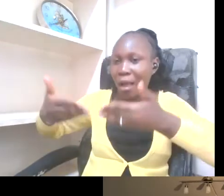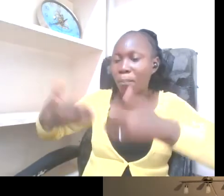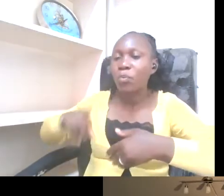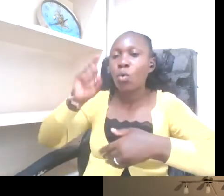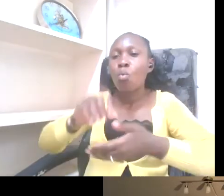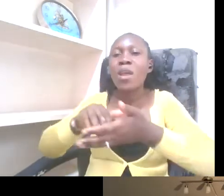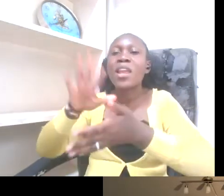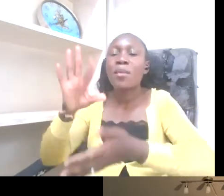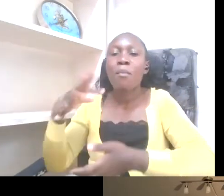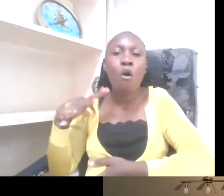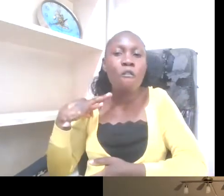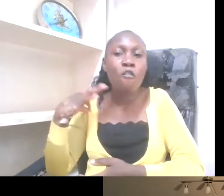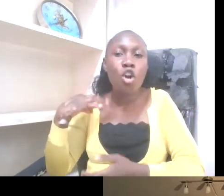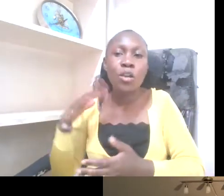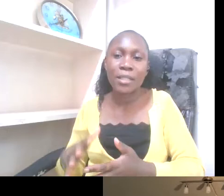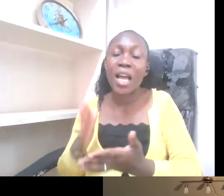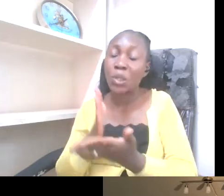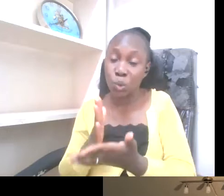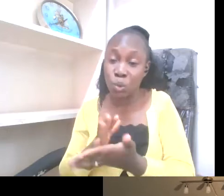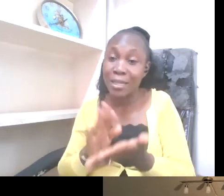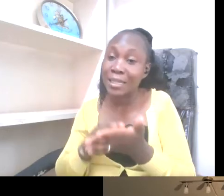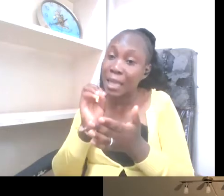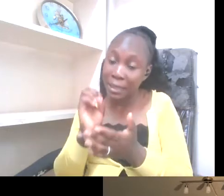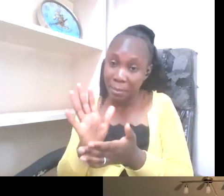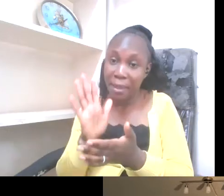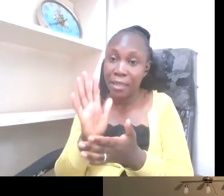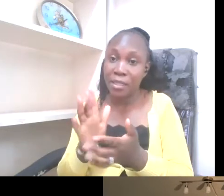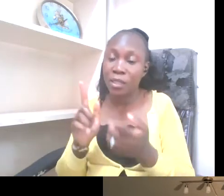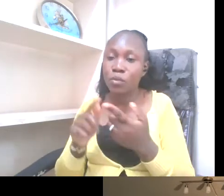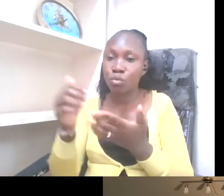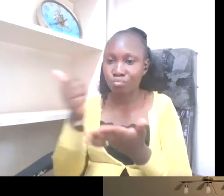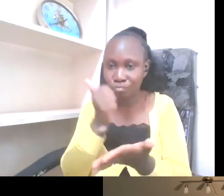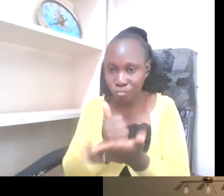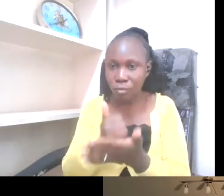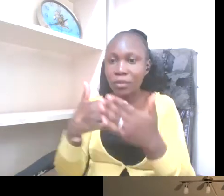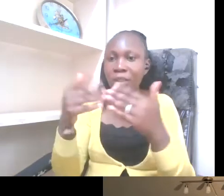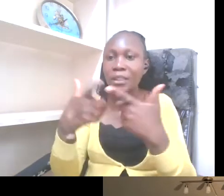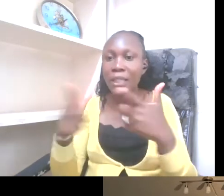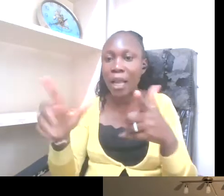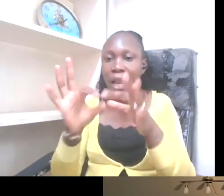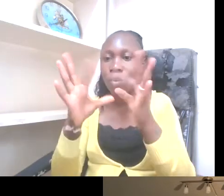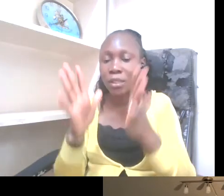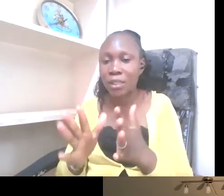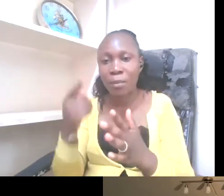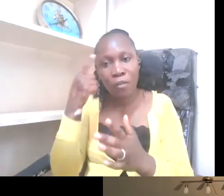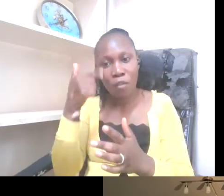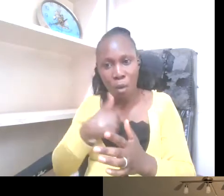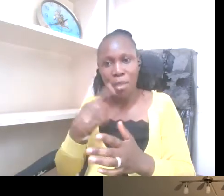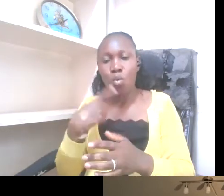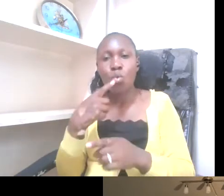expensive to actually hire a sign language interpreter like myself who is trained or like Amina.